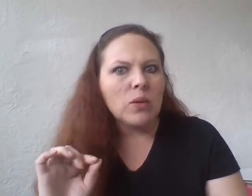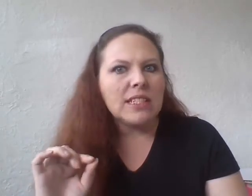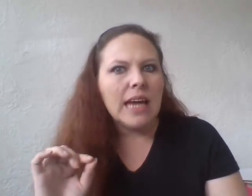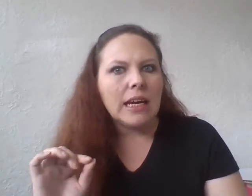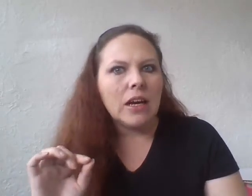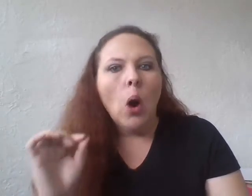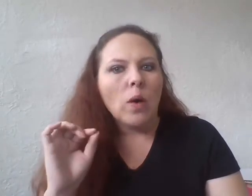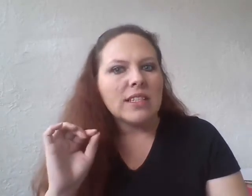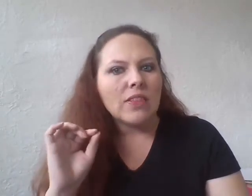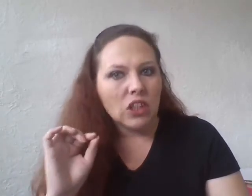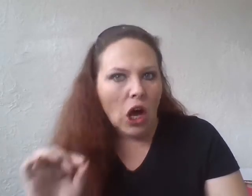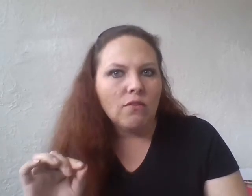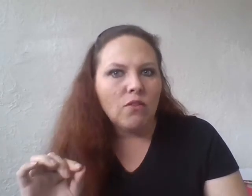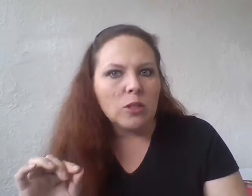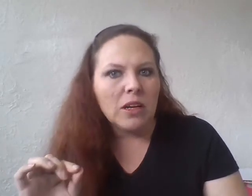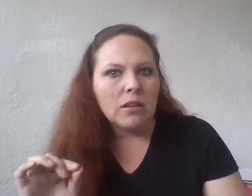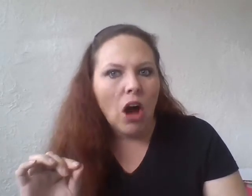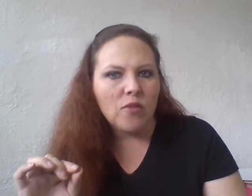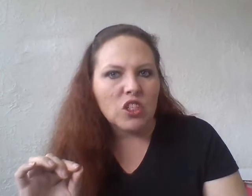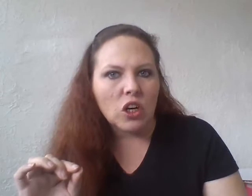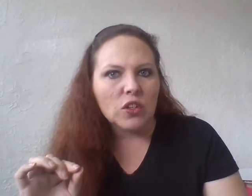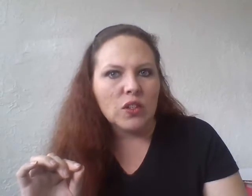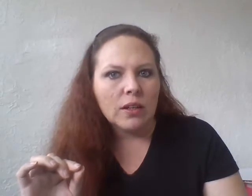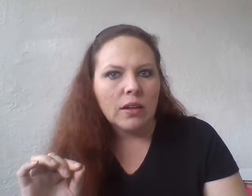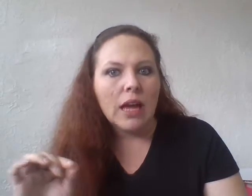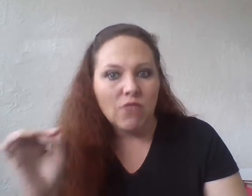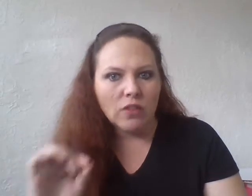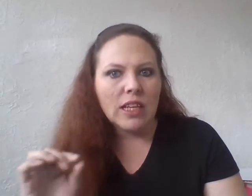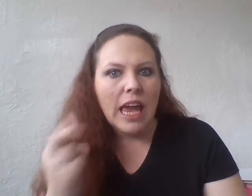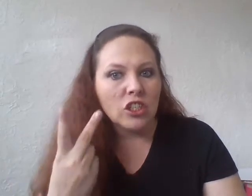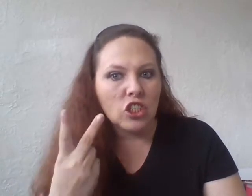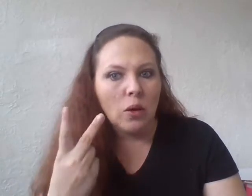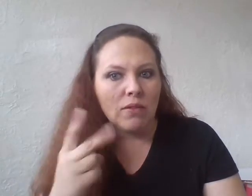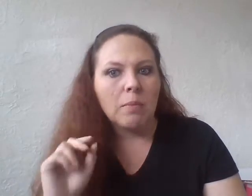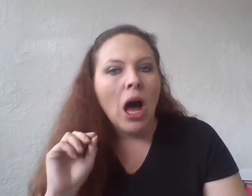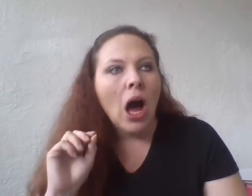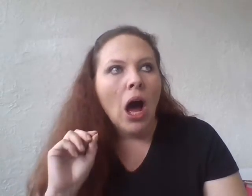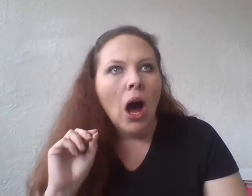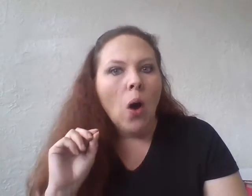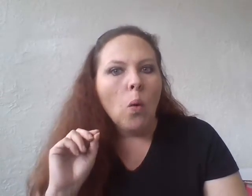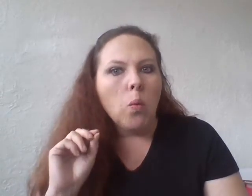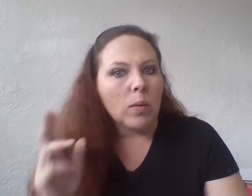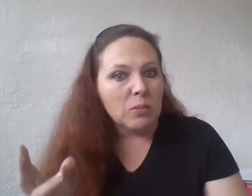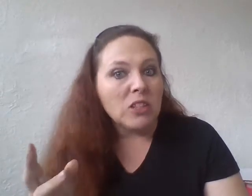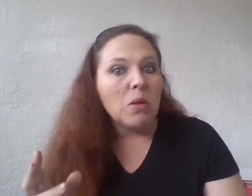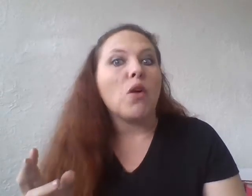was stated, was that the law enforcement officers involved in the case, two of them, were responsible for